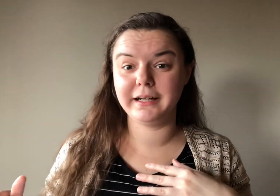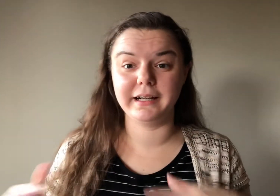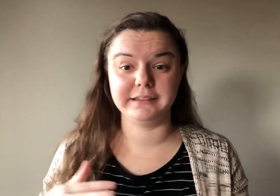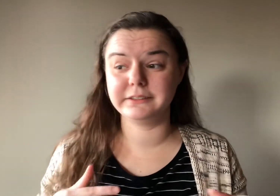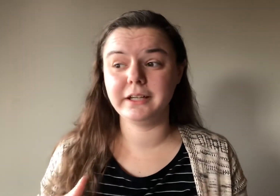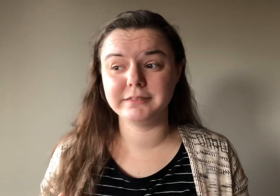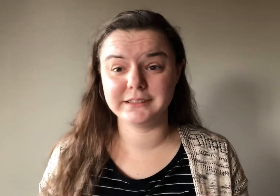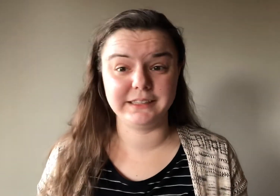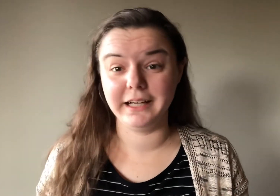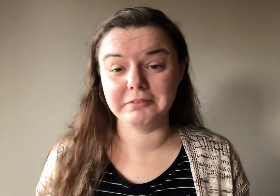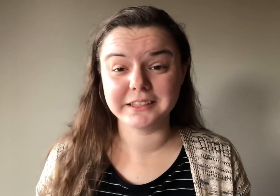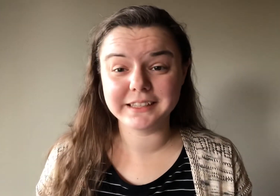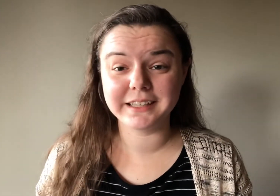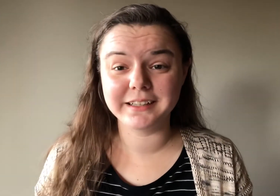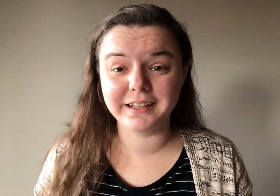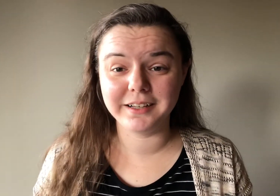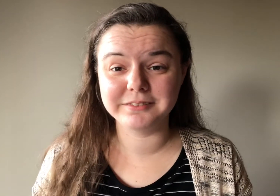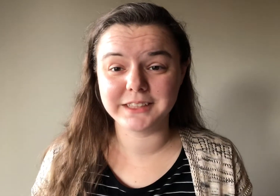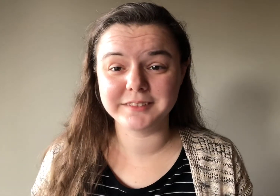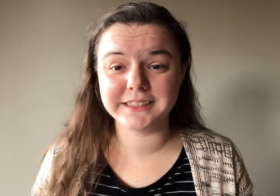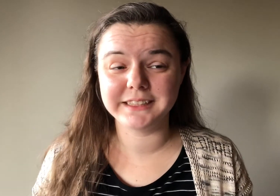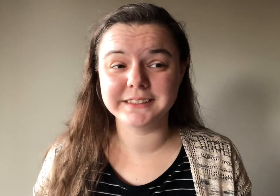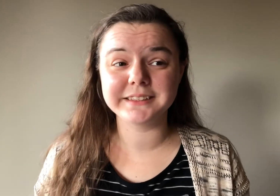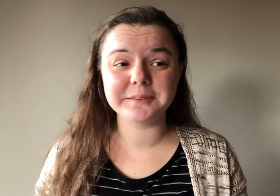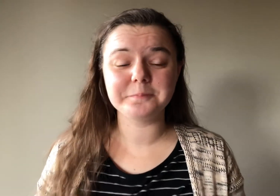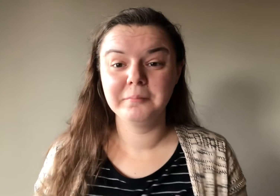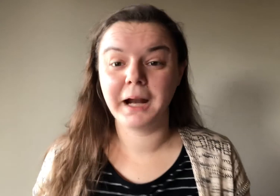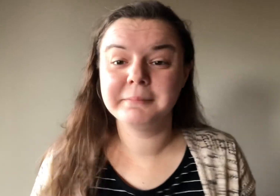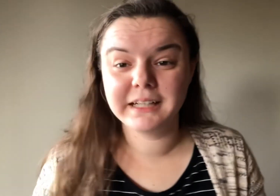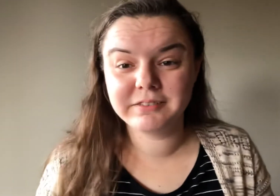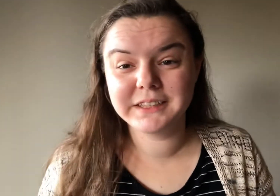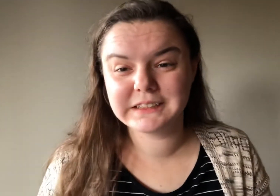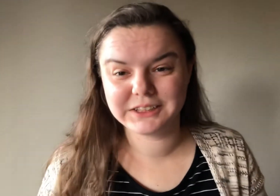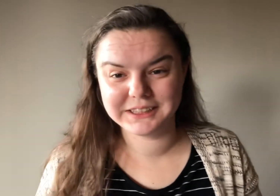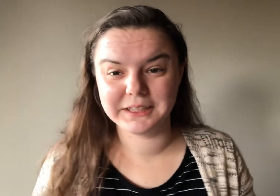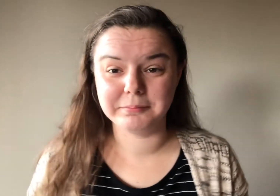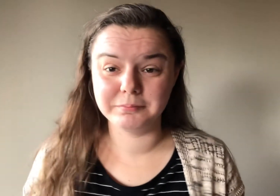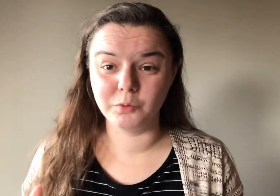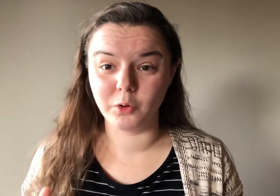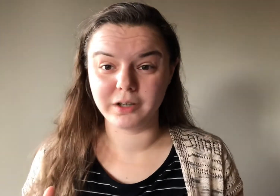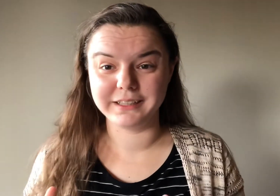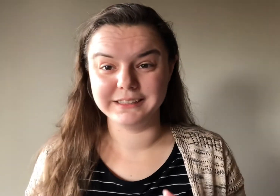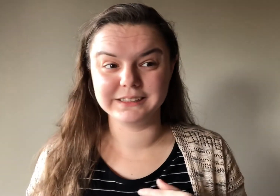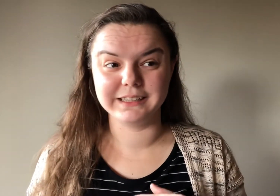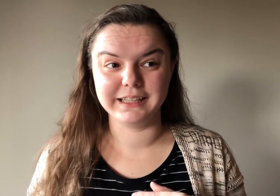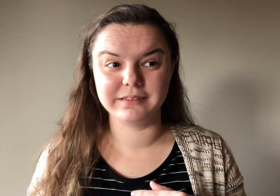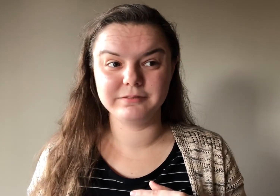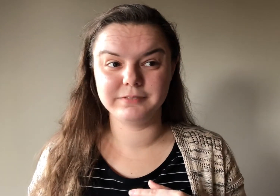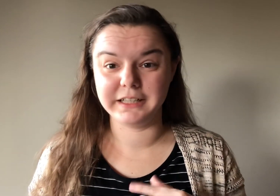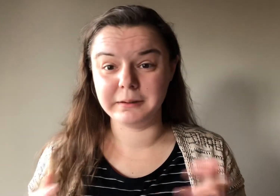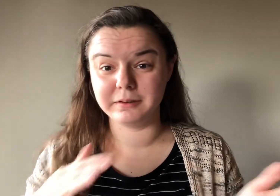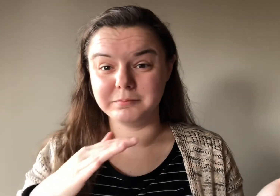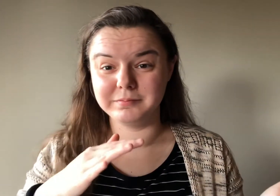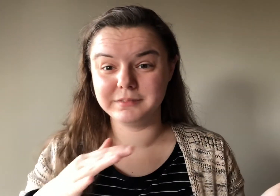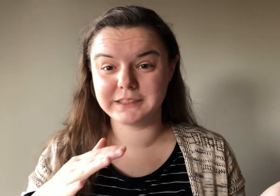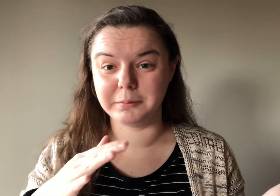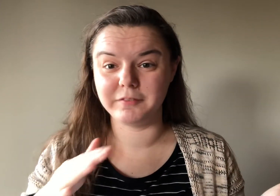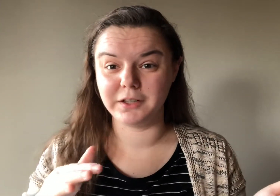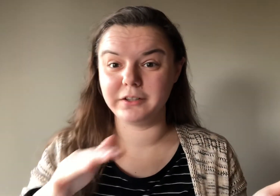I still haven't seen everything of Seventeen's, but I'm definitely starting to get more into, like, finding some of their